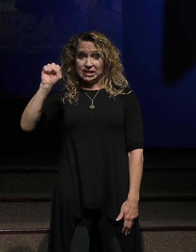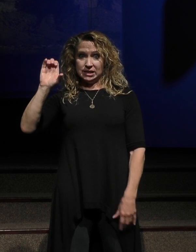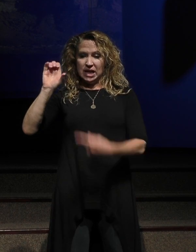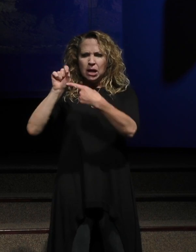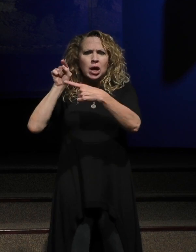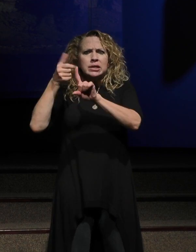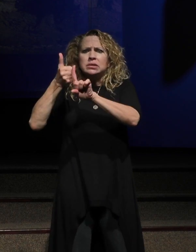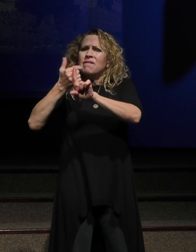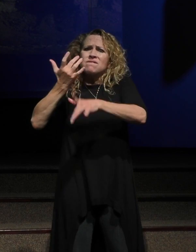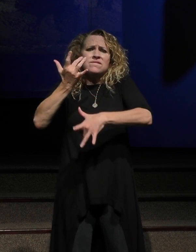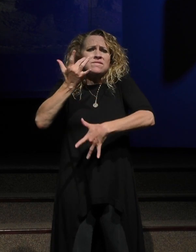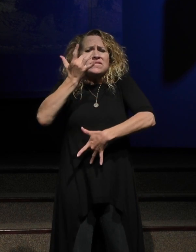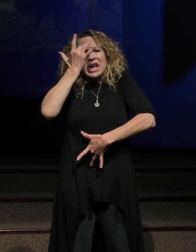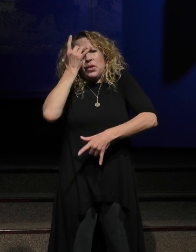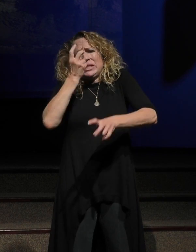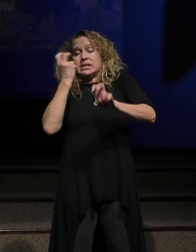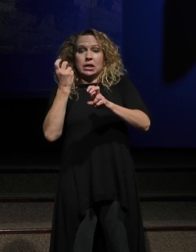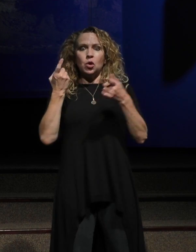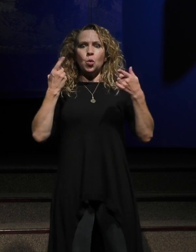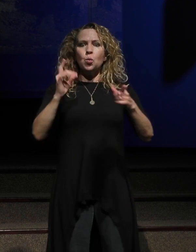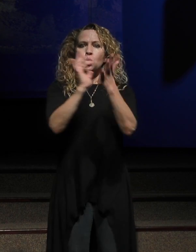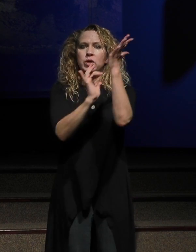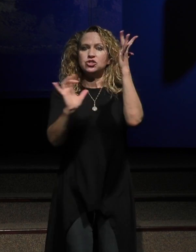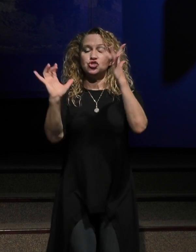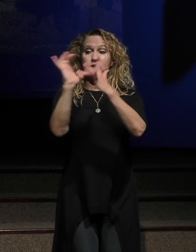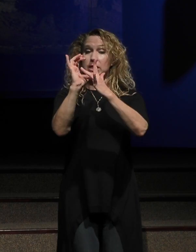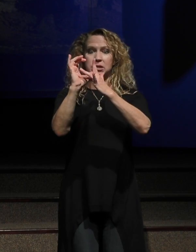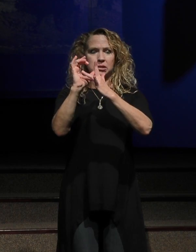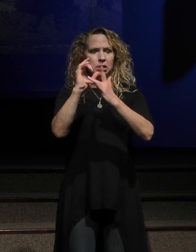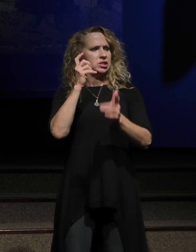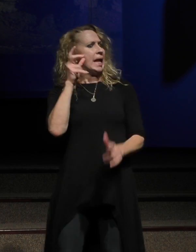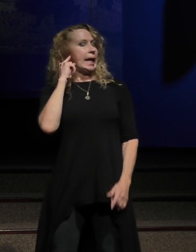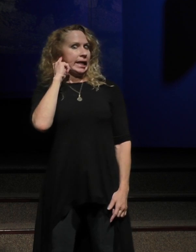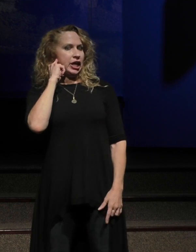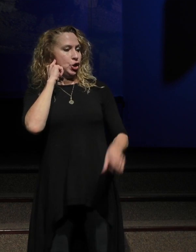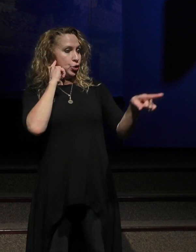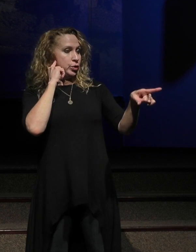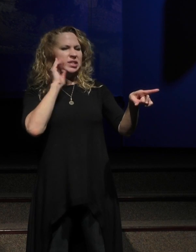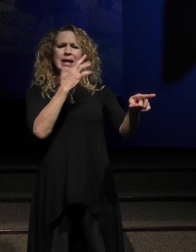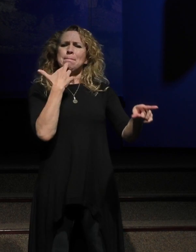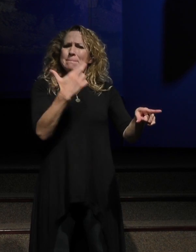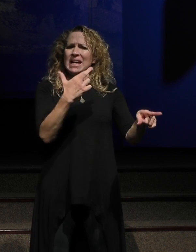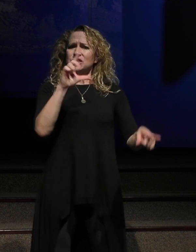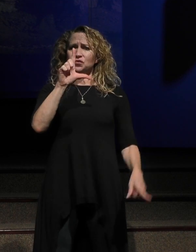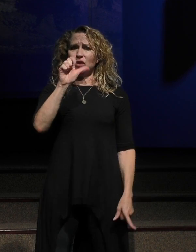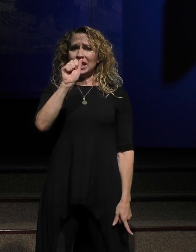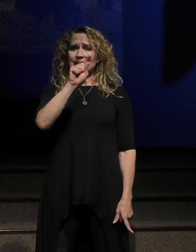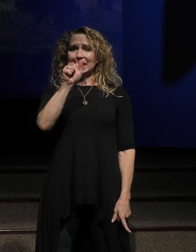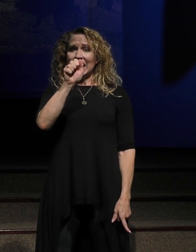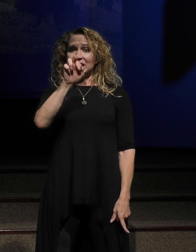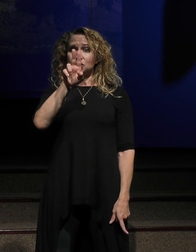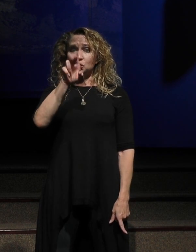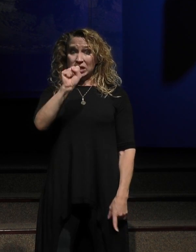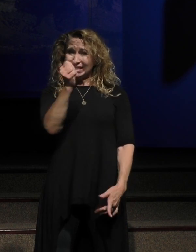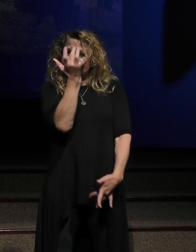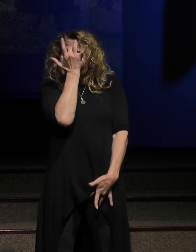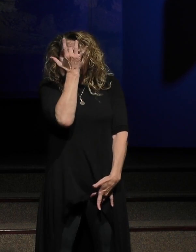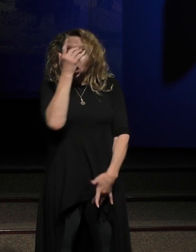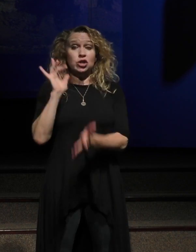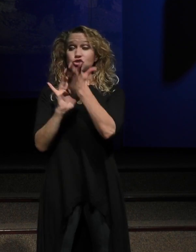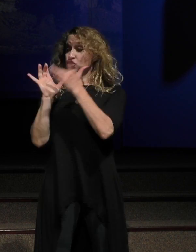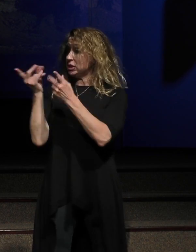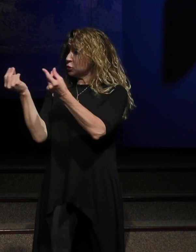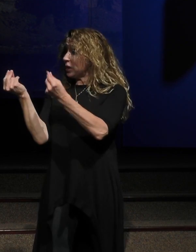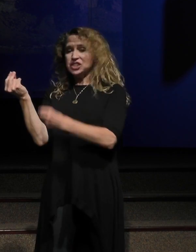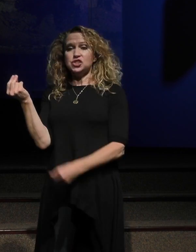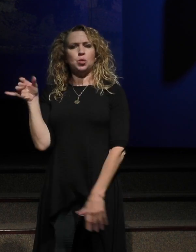finds out that his buddy is sick, Jesus surprises everybody and doesn't do anything, doesn't go anywhere. And by the time that Jesus gets